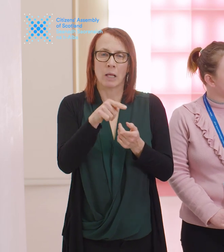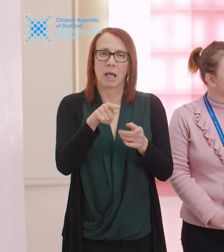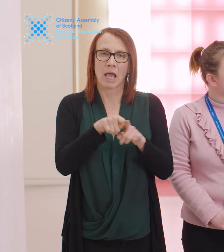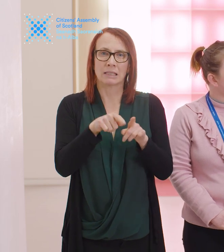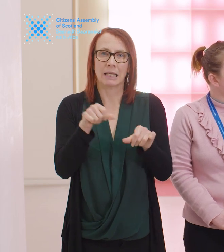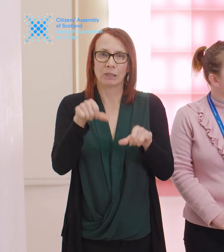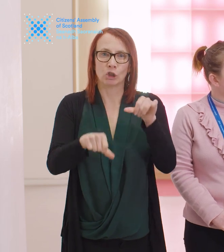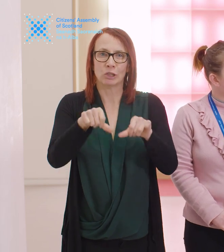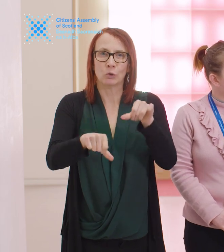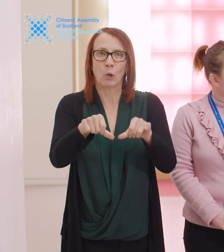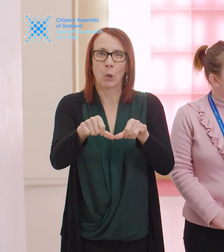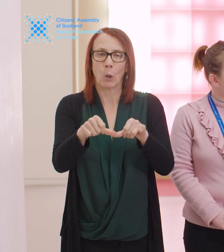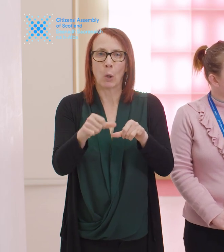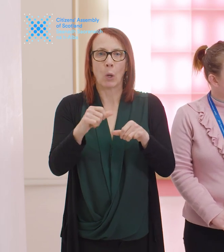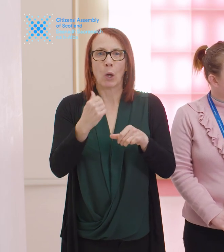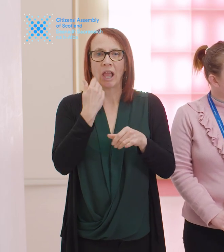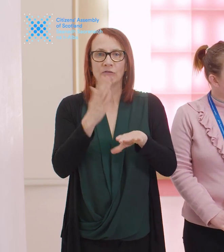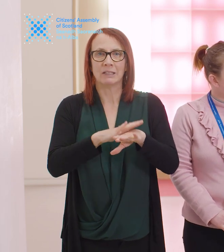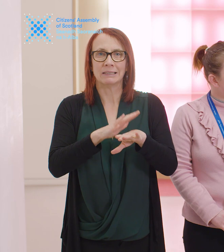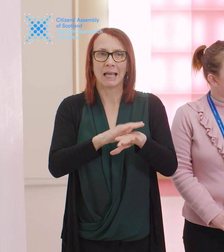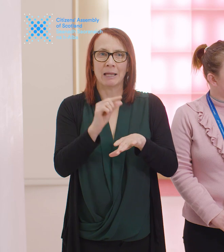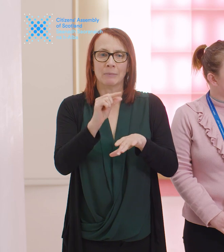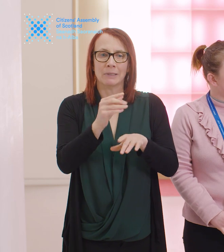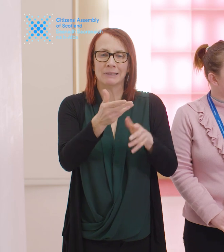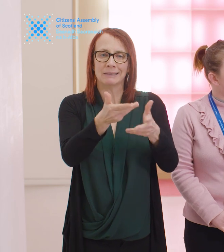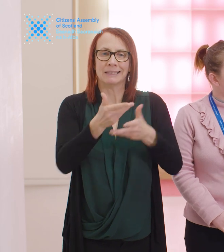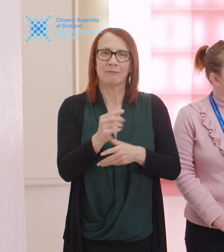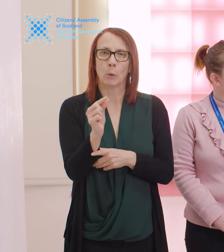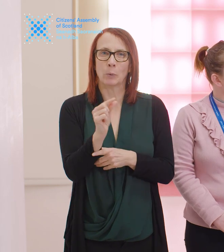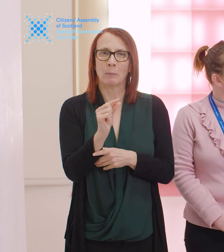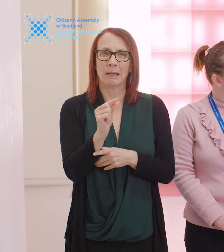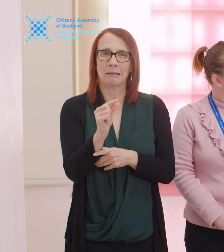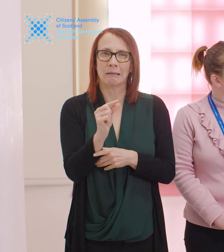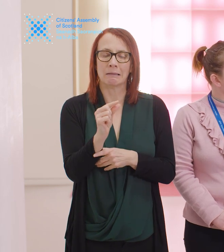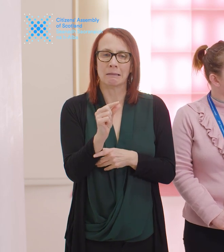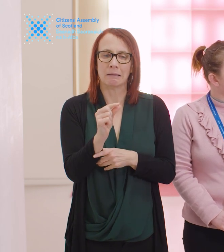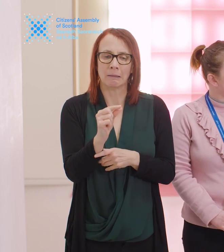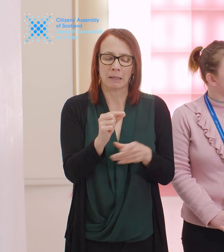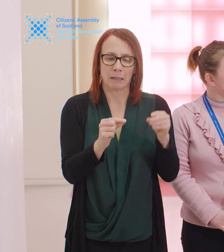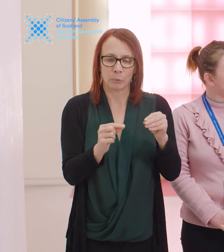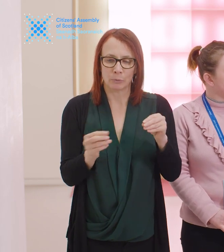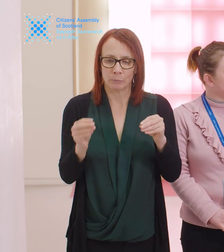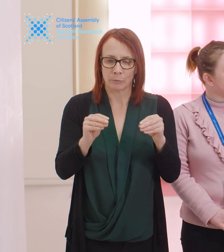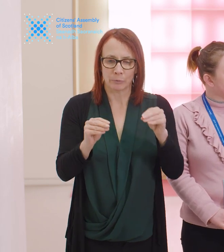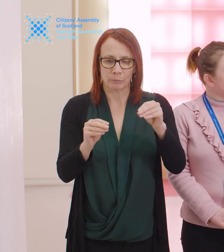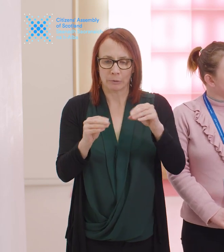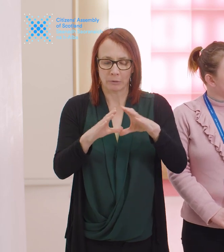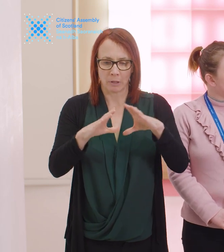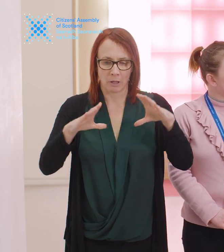to learn and to understand and to ask about that leads us down to making decisions at the end.